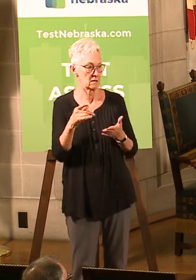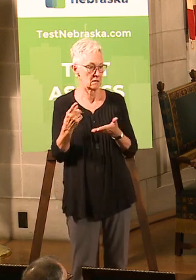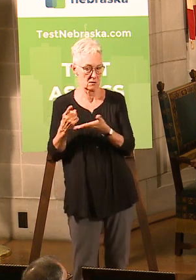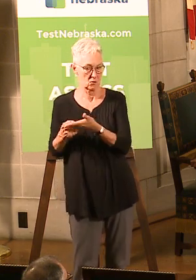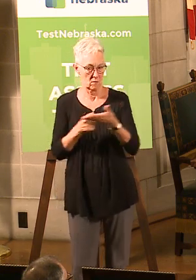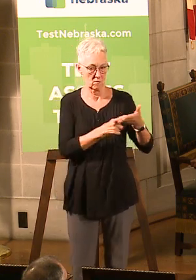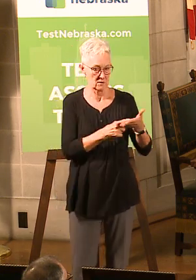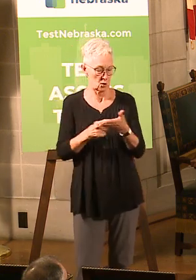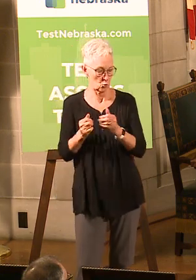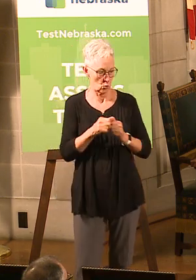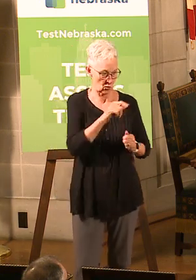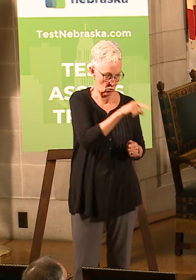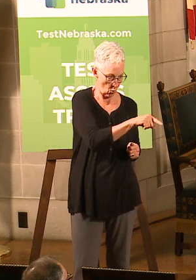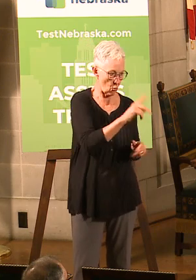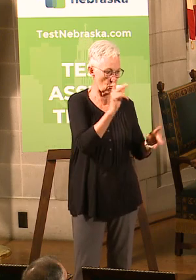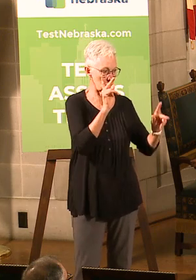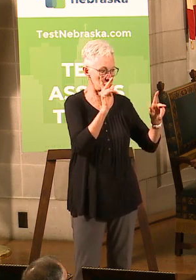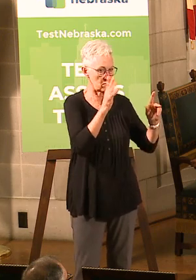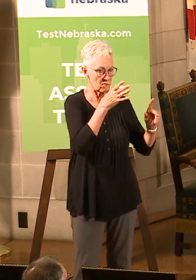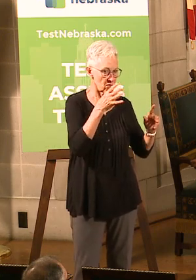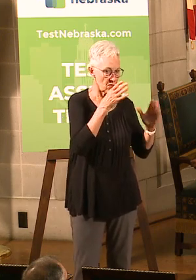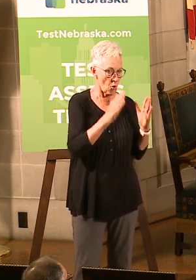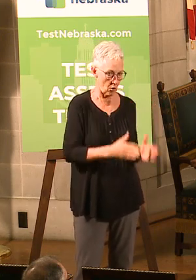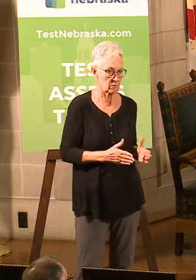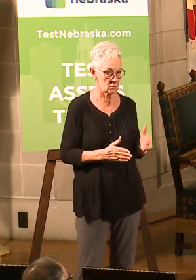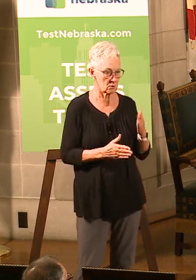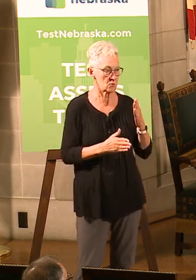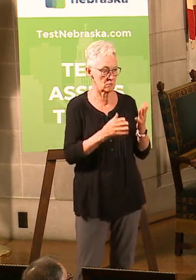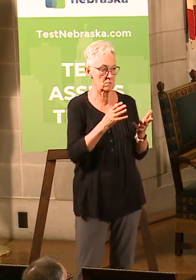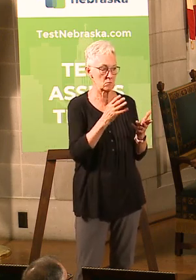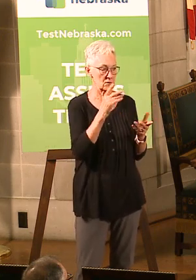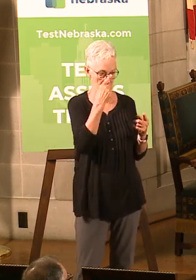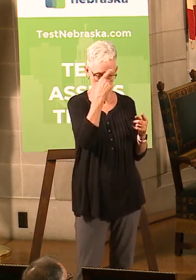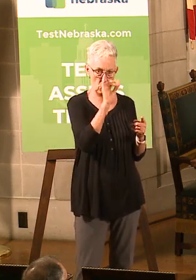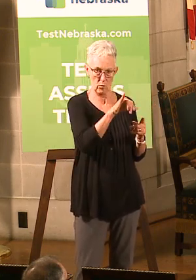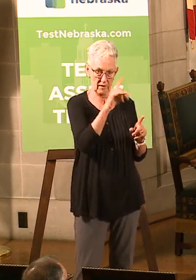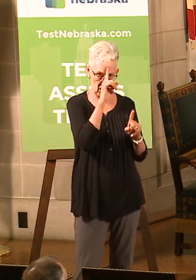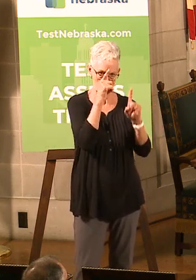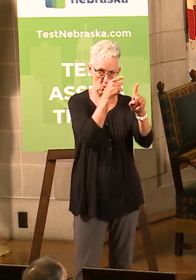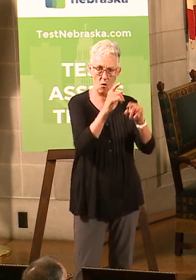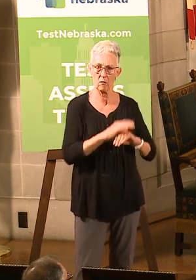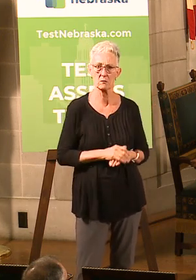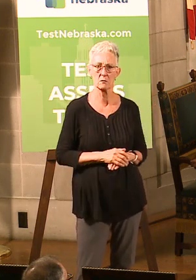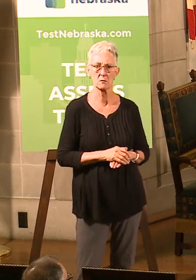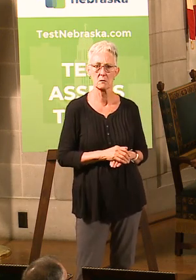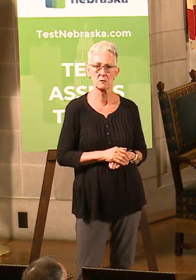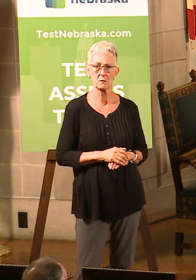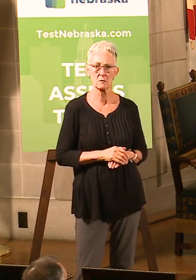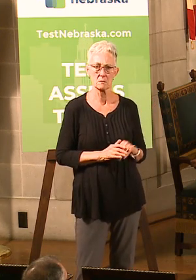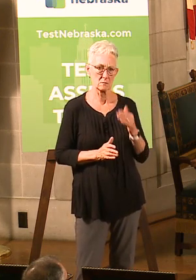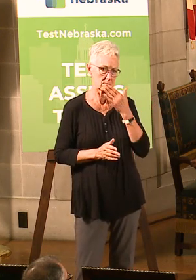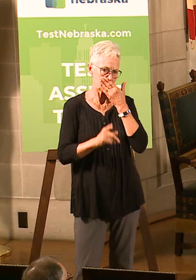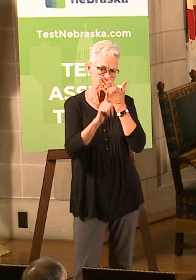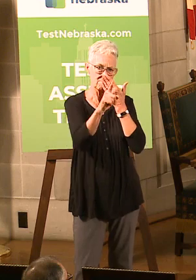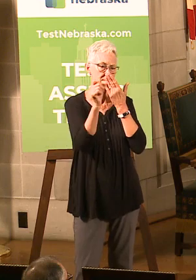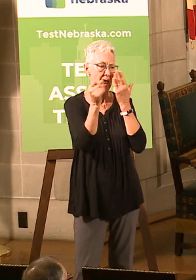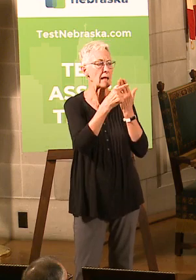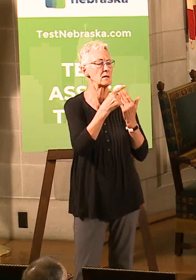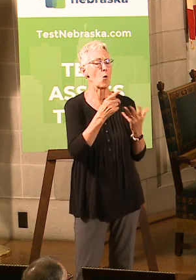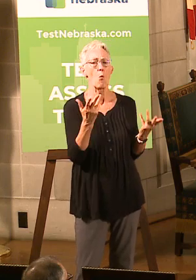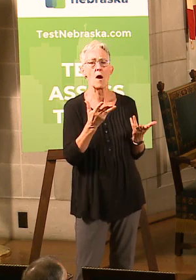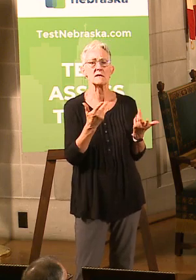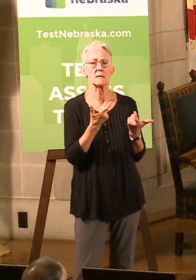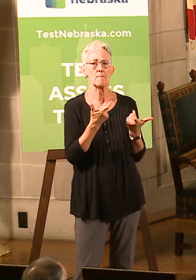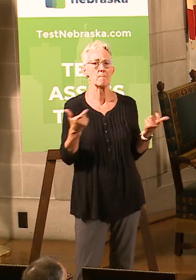this stimulus. And the grants are designed to do that. What has been the biggest loss for those farmers that grow, that they impact for